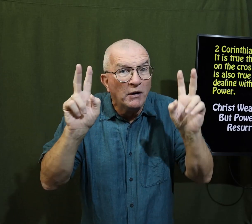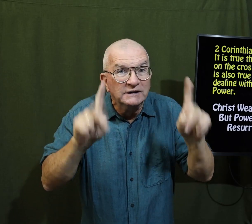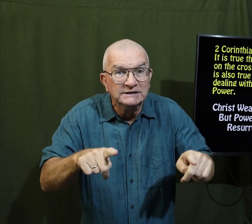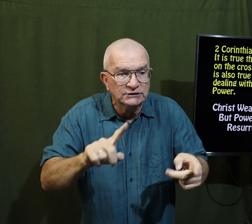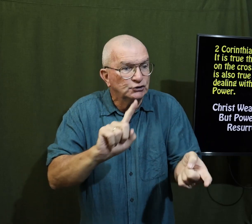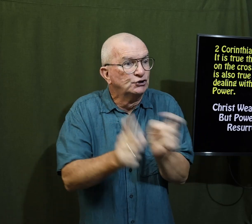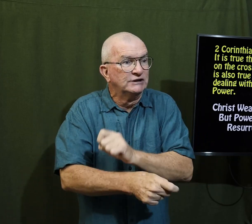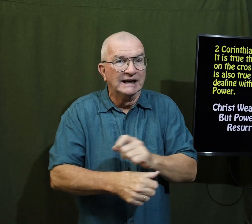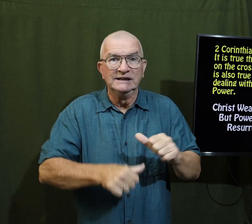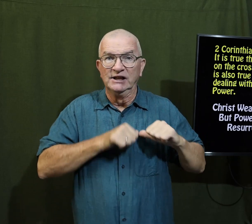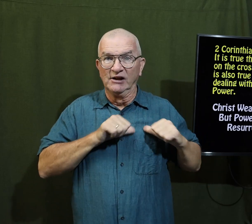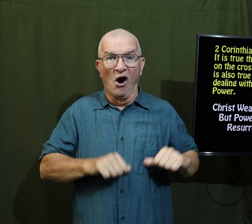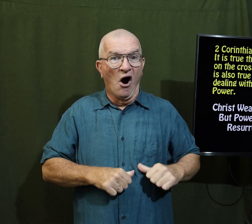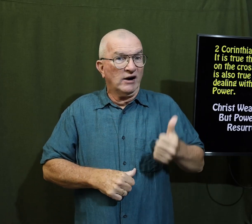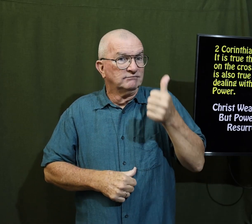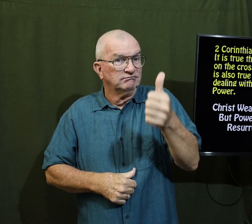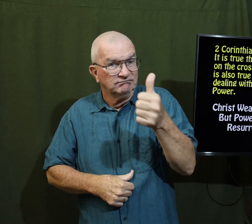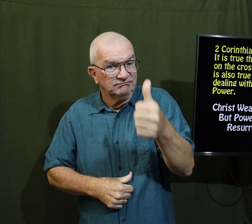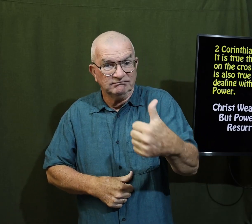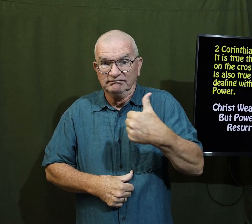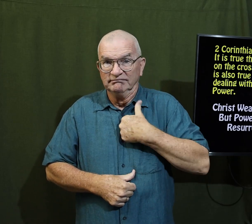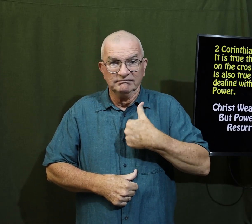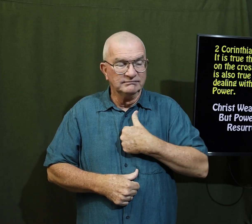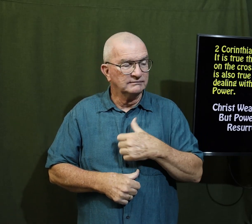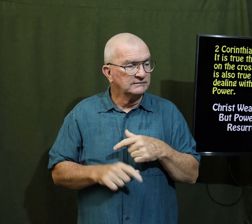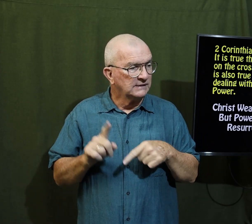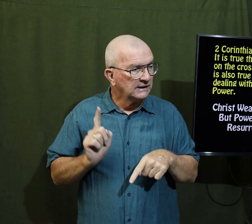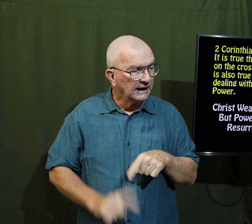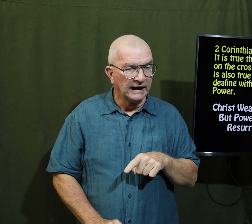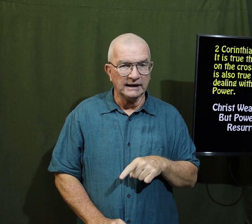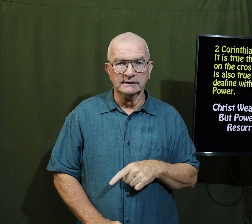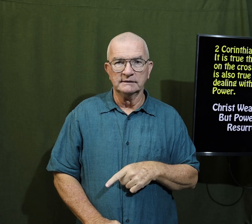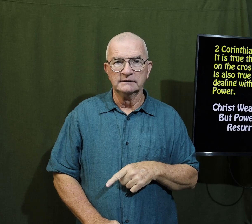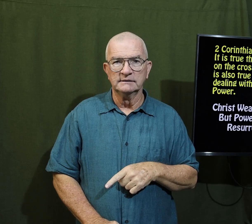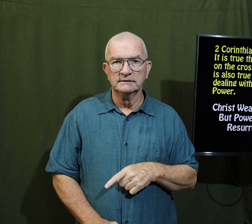no person can change another person's heart or their own heart